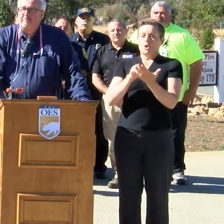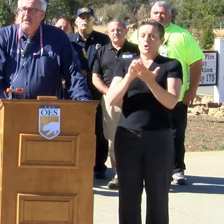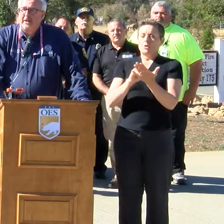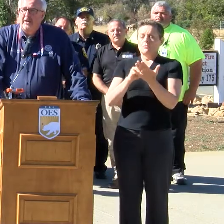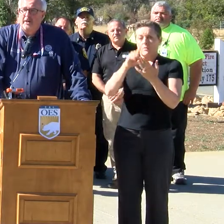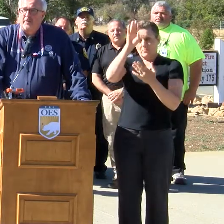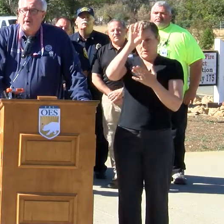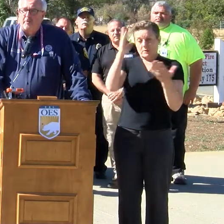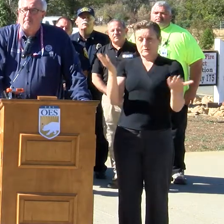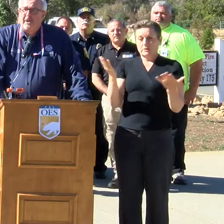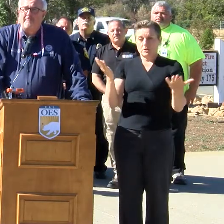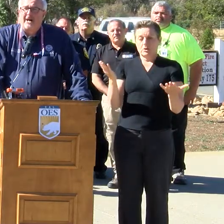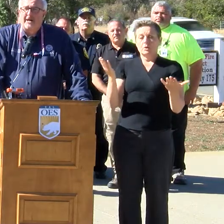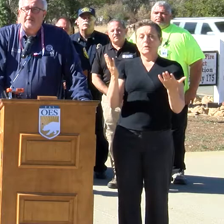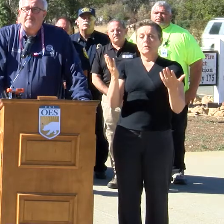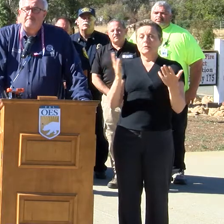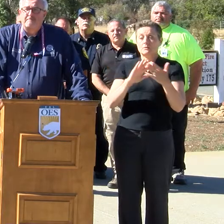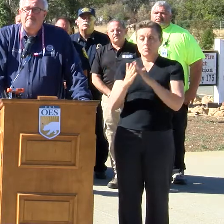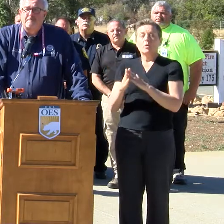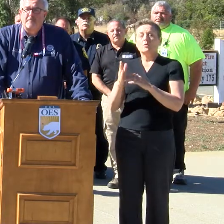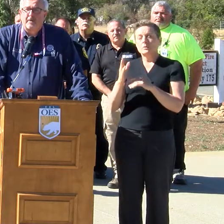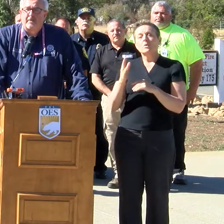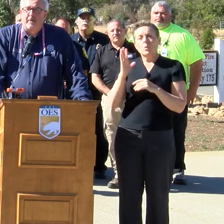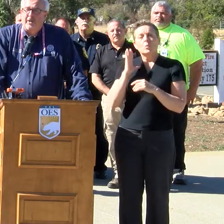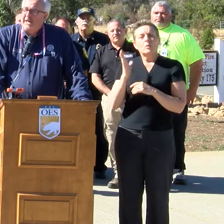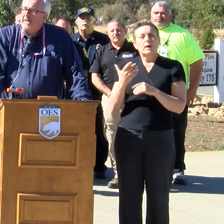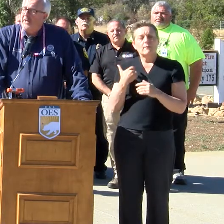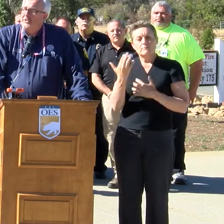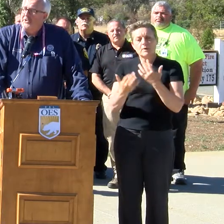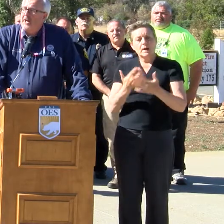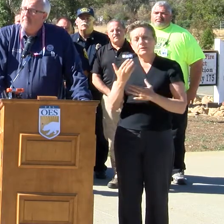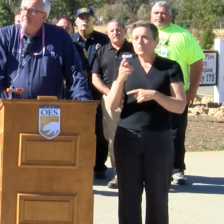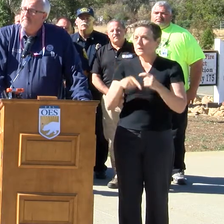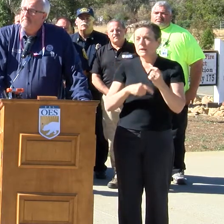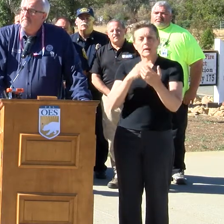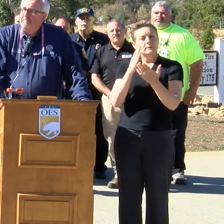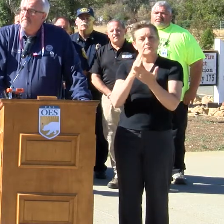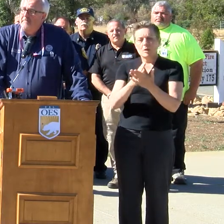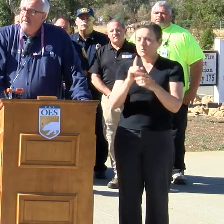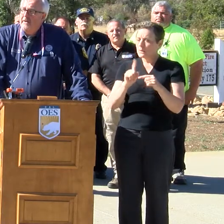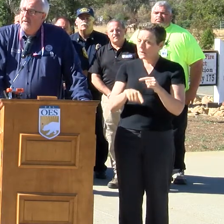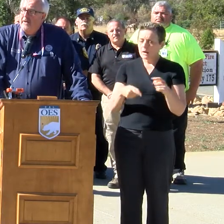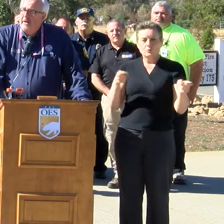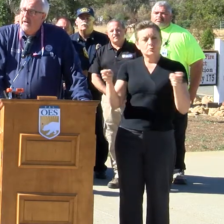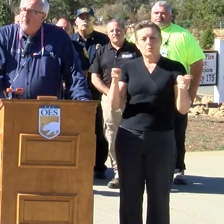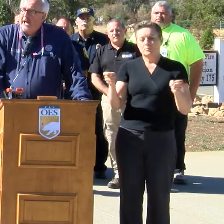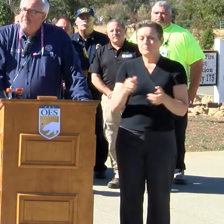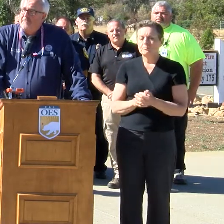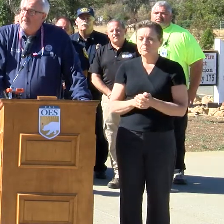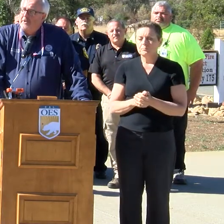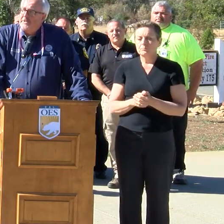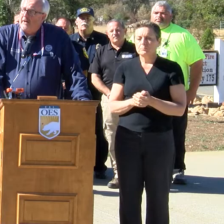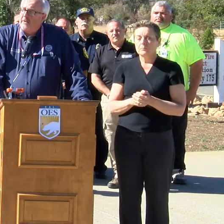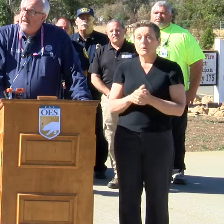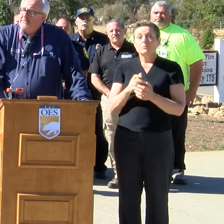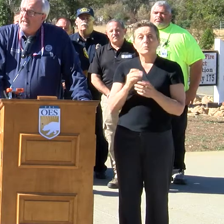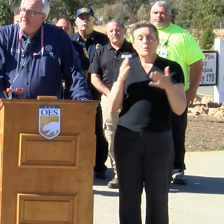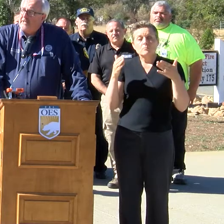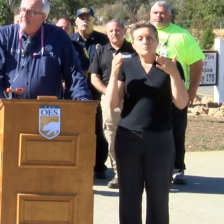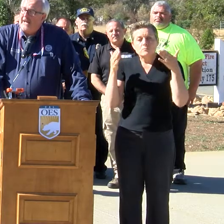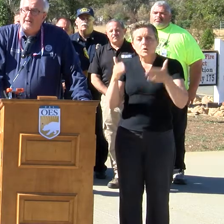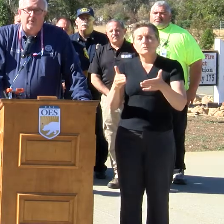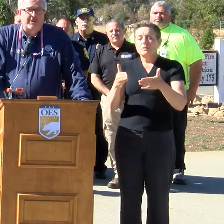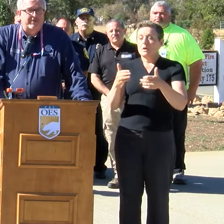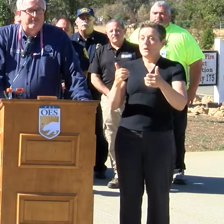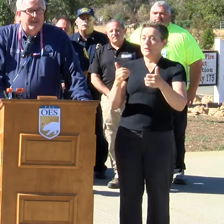community. There will be fires that we cannot stop. And we have to focus now on life